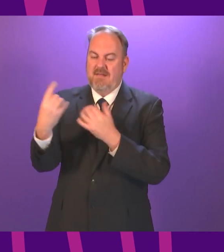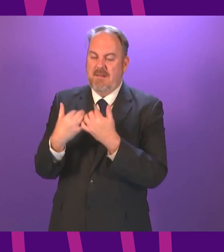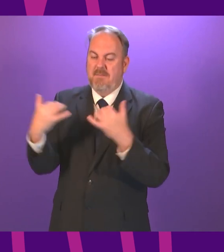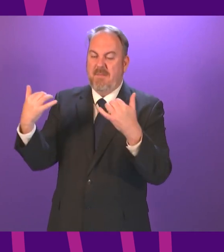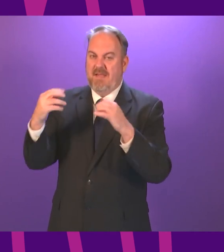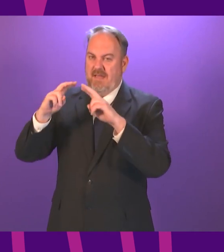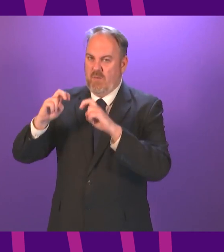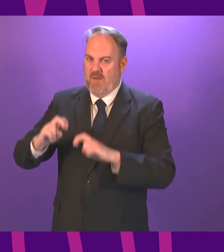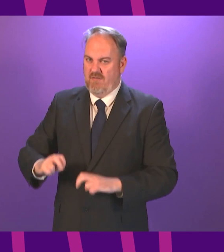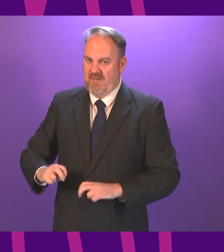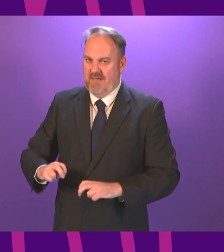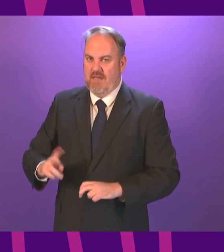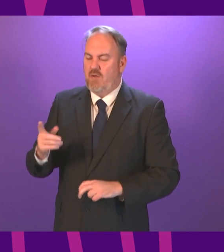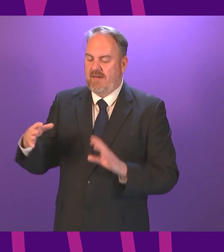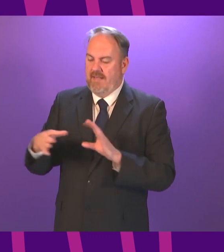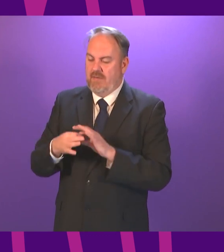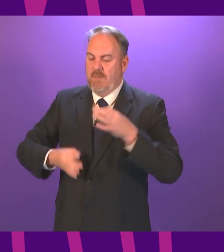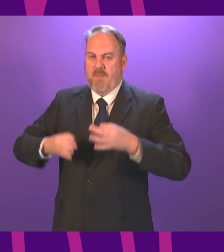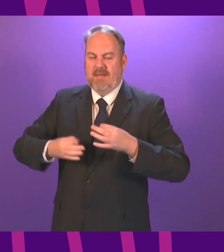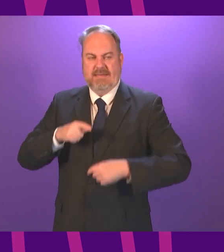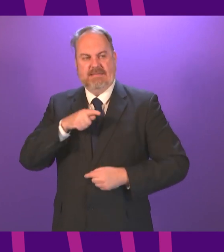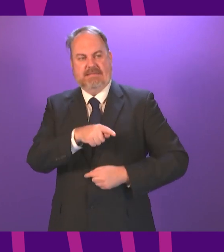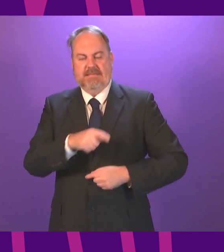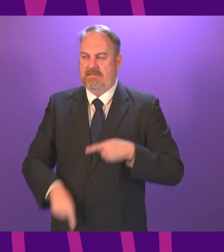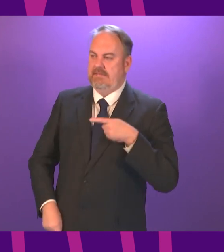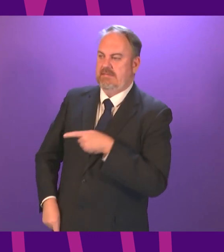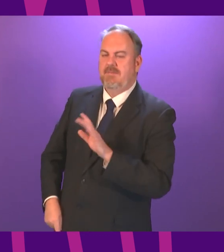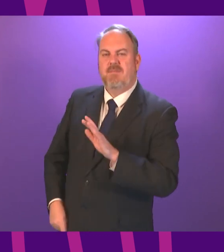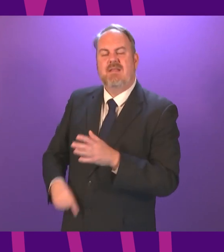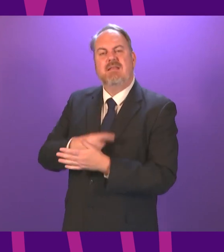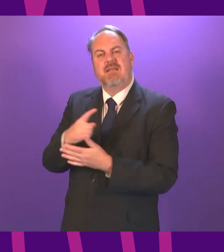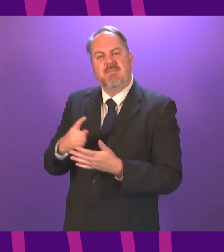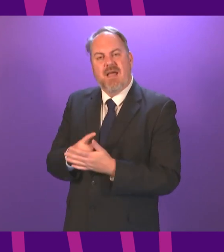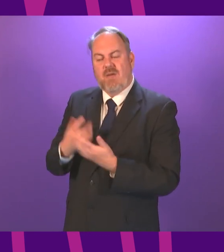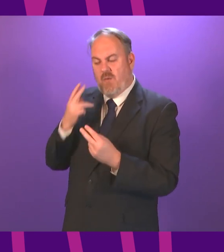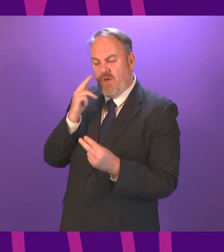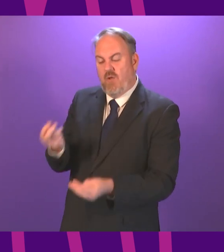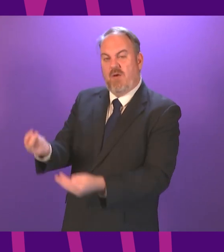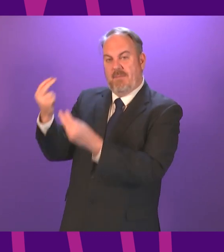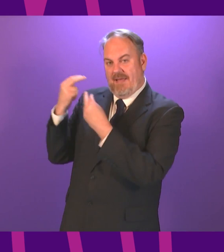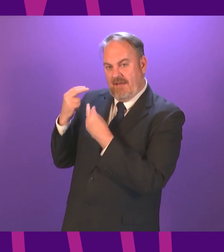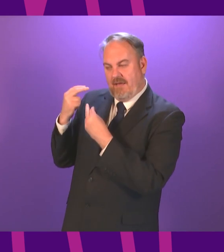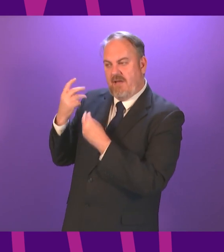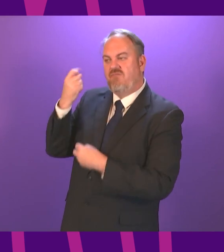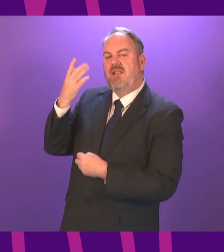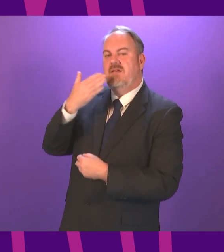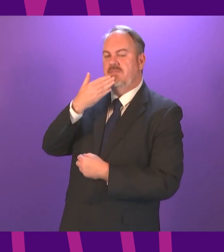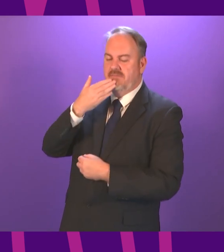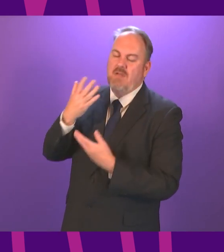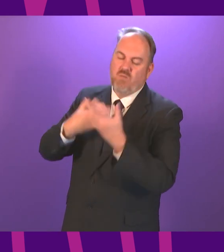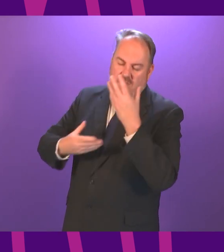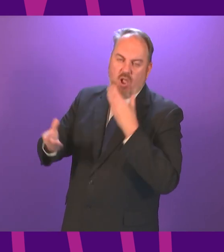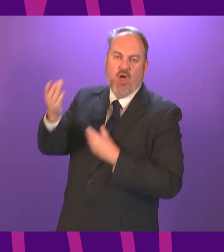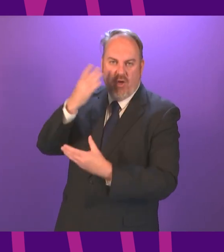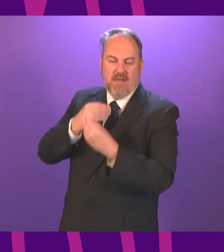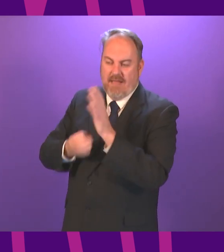That inquiry should not be about politics, but about a catharsis, about healing and learning and the remnants of this virus and any future pandemic